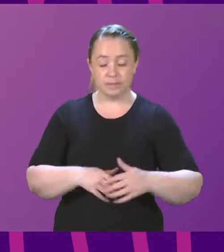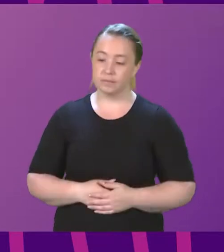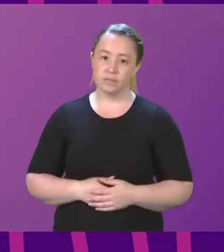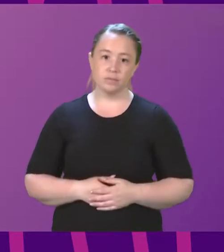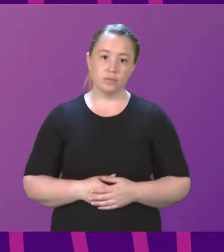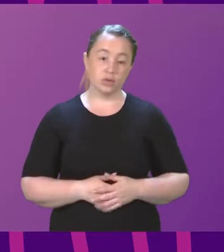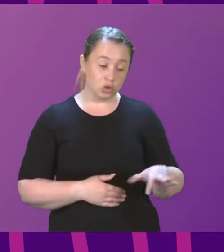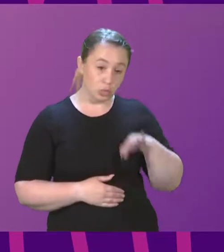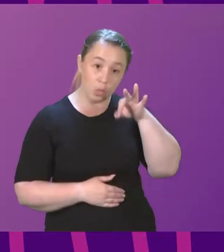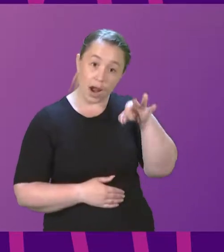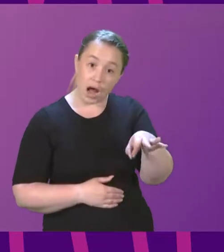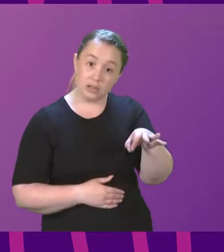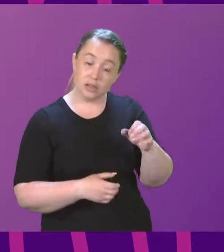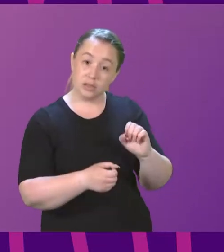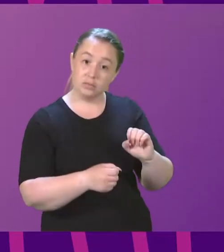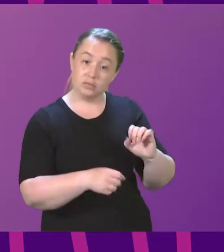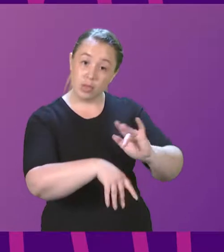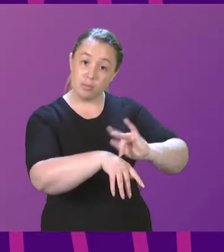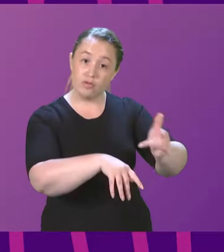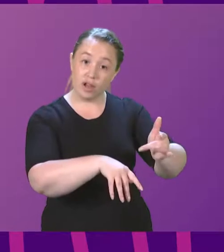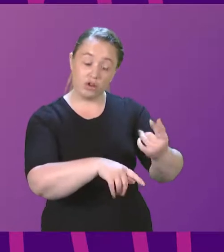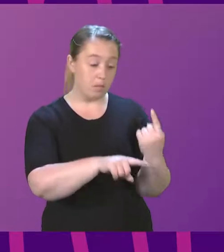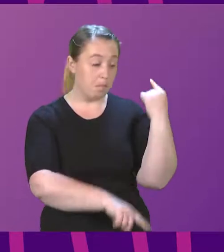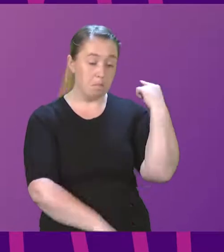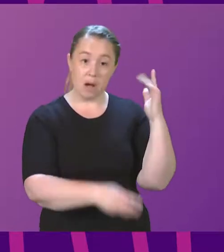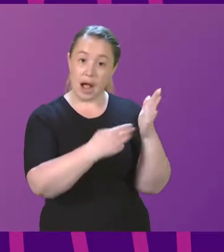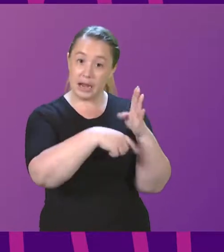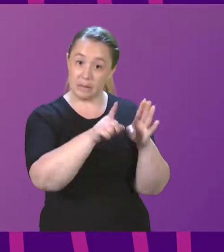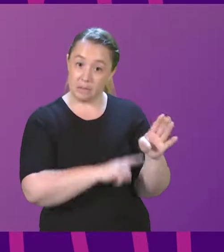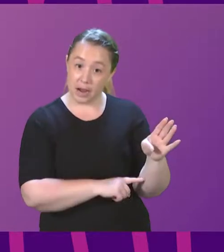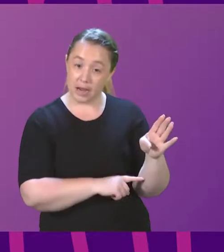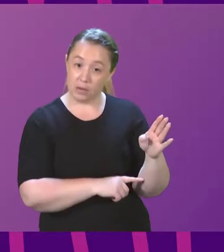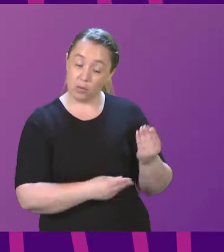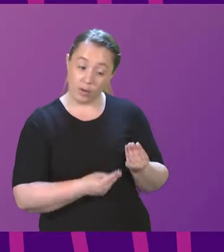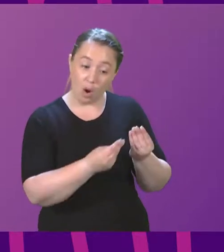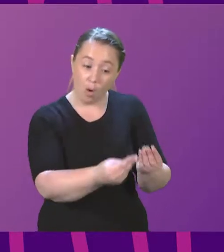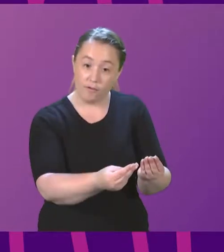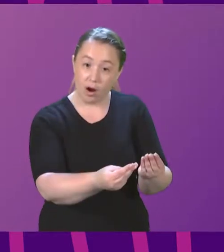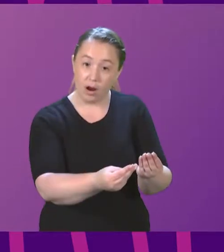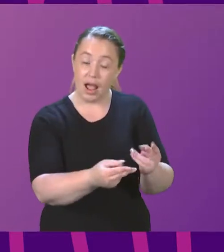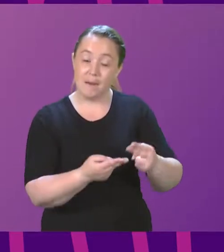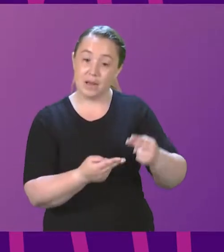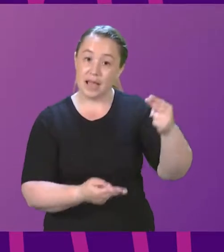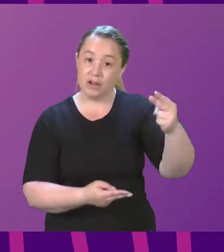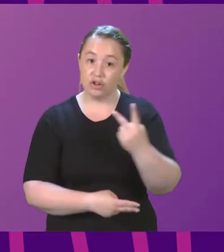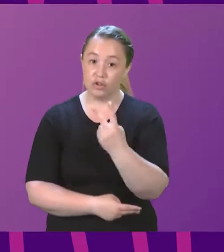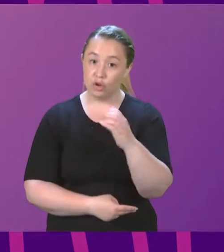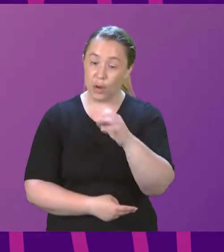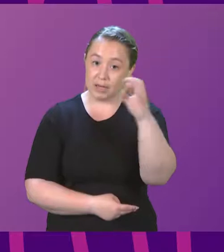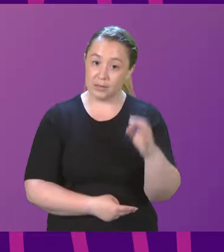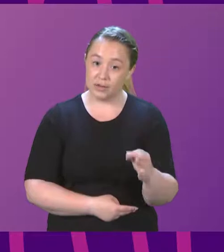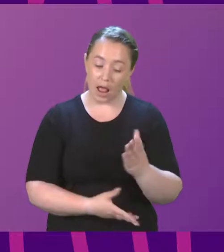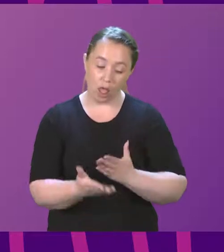the profession in May represented an increase of over 20% over four years. Unfortunately,